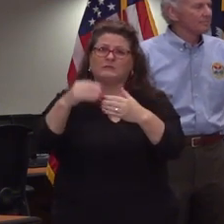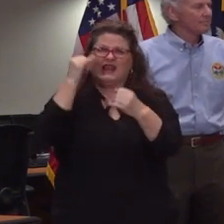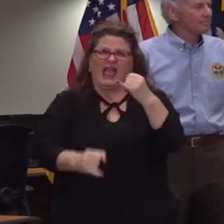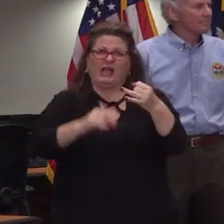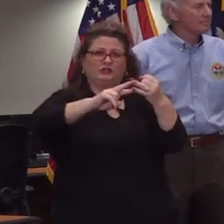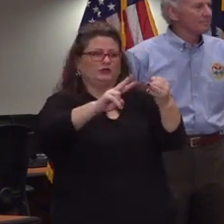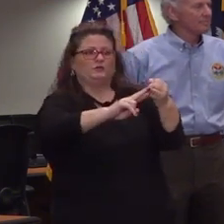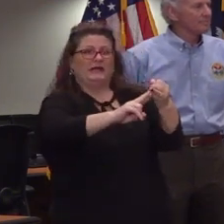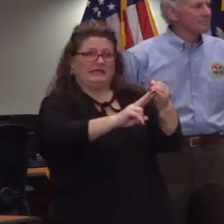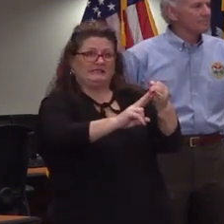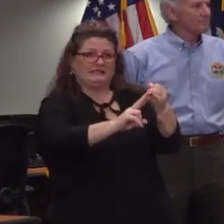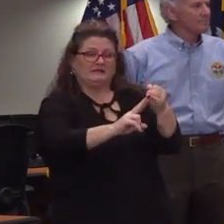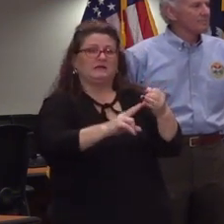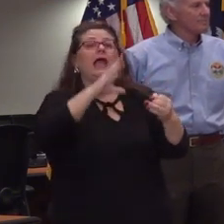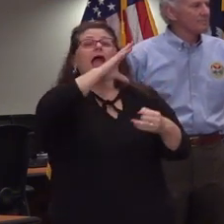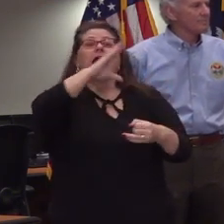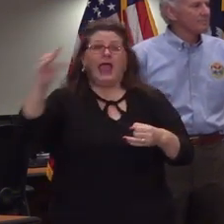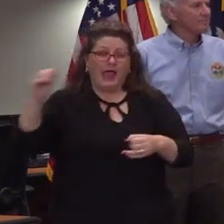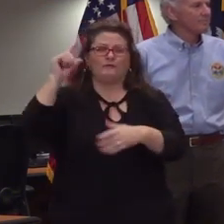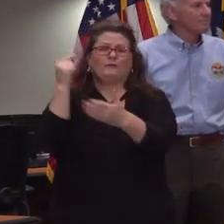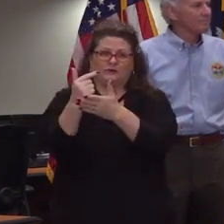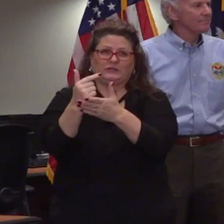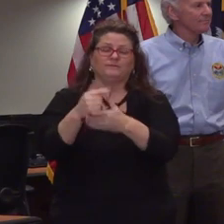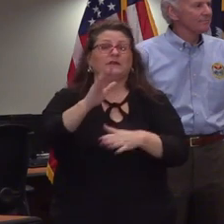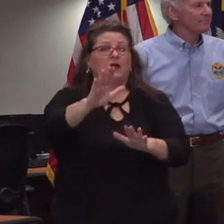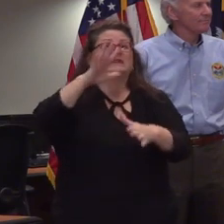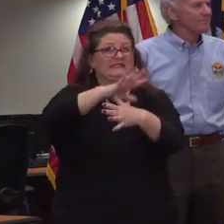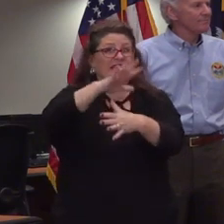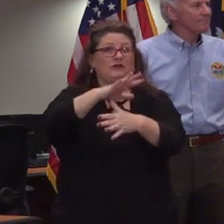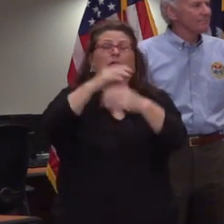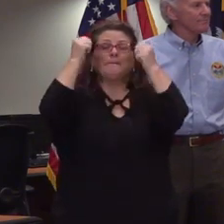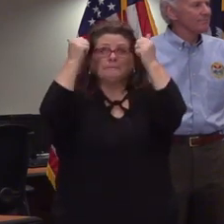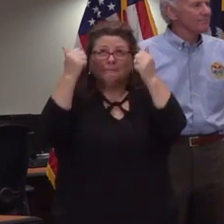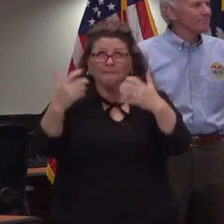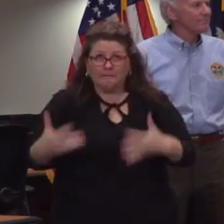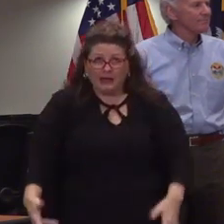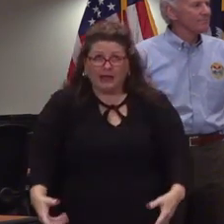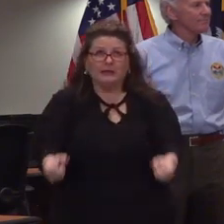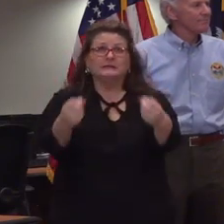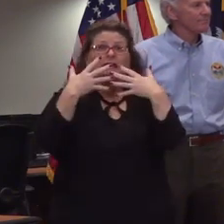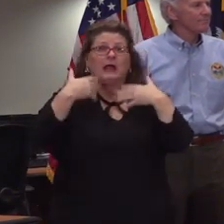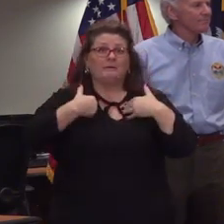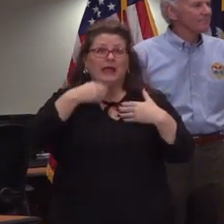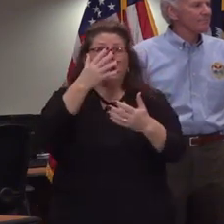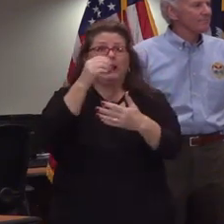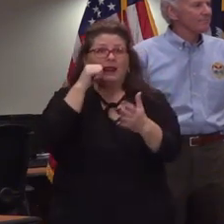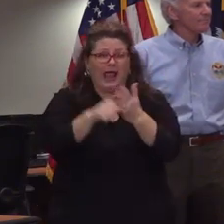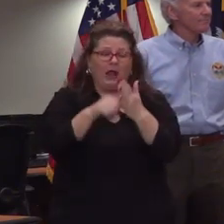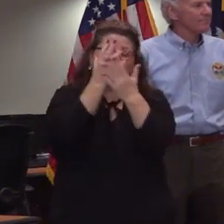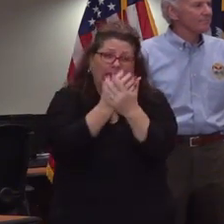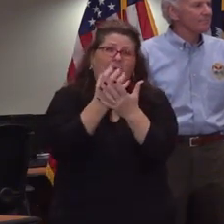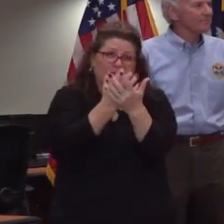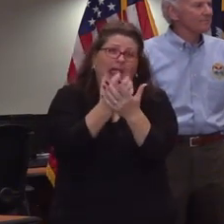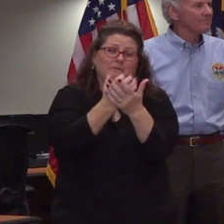graduation ceremonies seniors i've heard from you i've gotten some very very heart-wrenching begs and pleased to